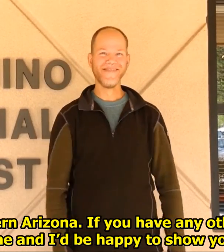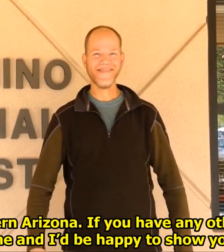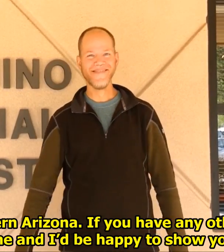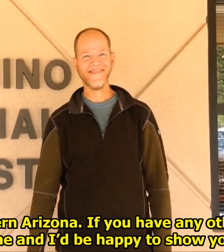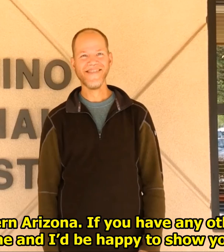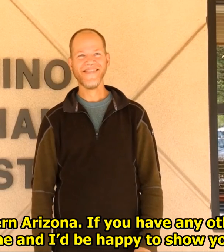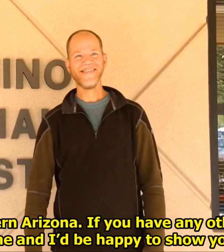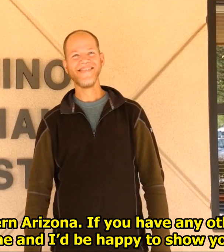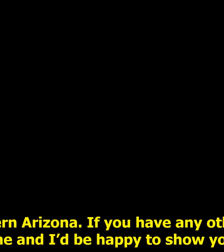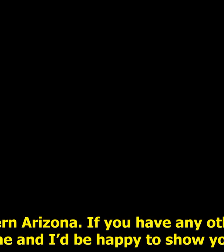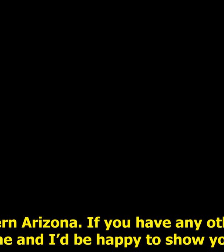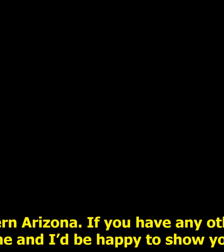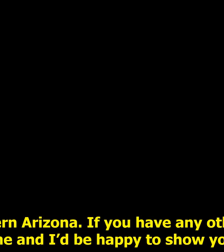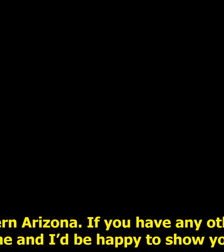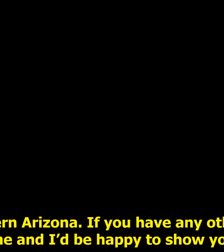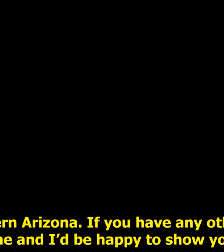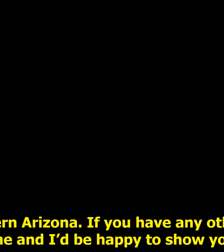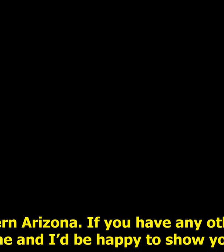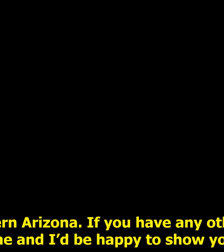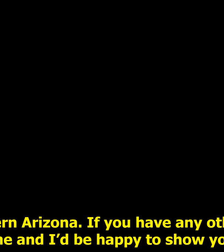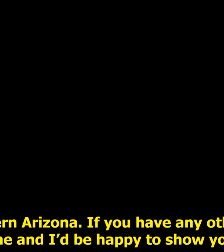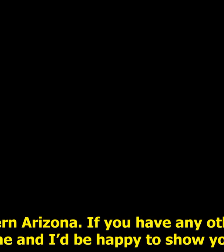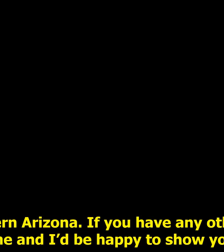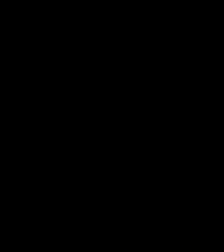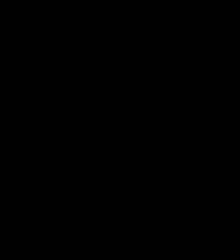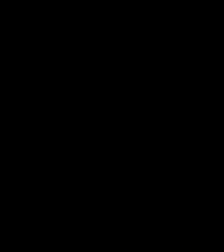If you have any other questions you can contact me and I'd be happy to show you.